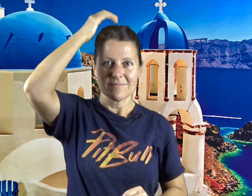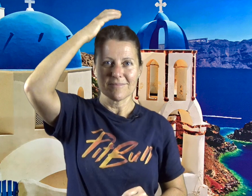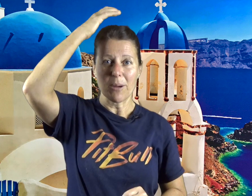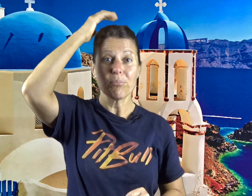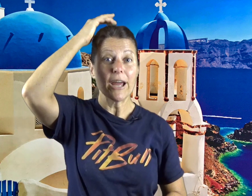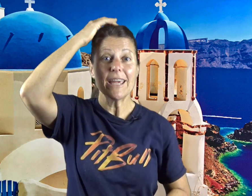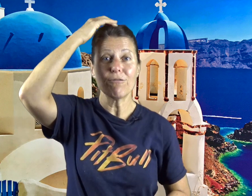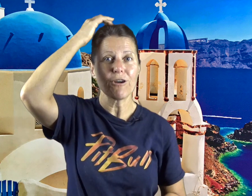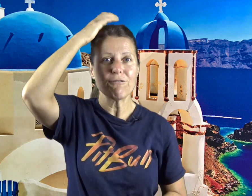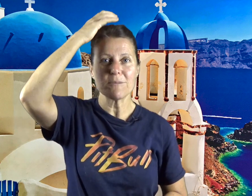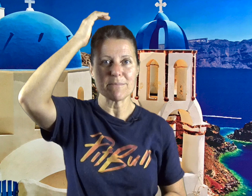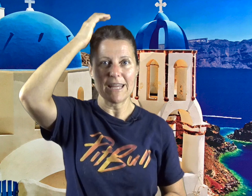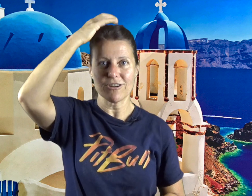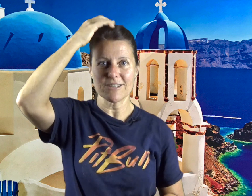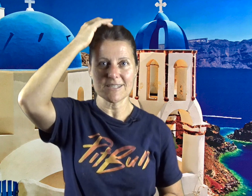breaking free from this money curse.